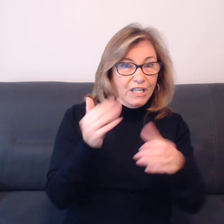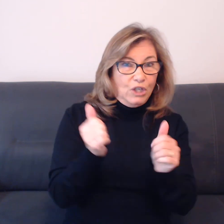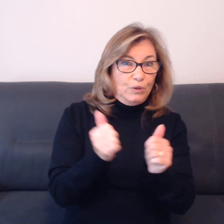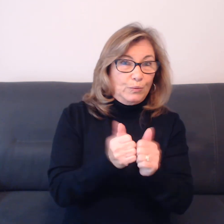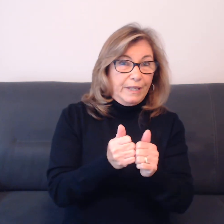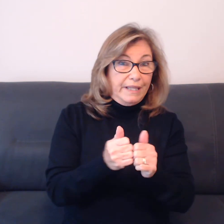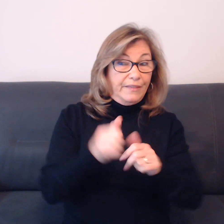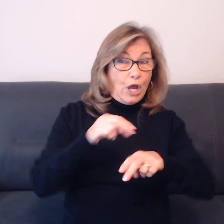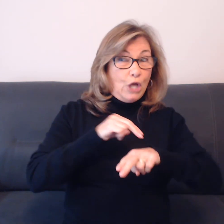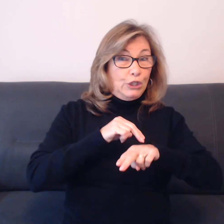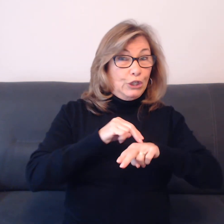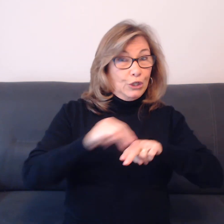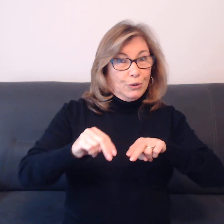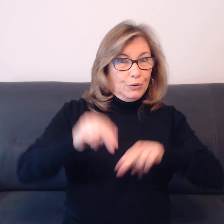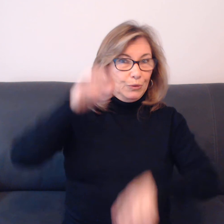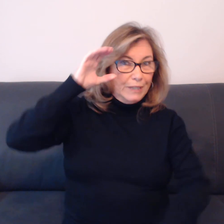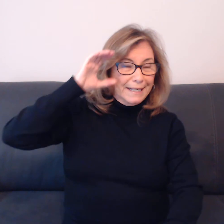nude sunbathers.